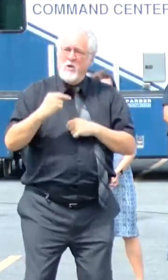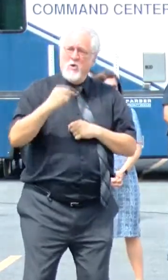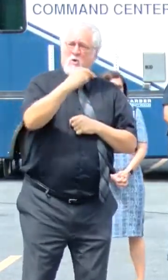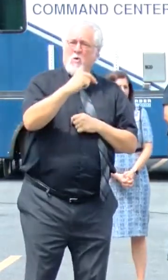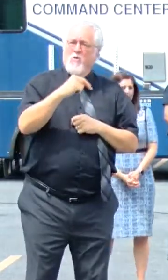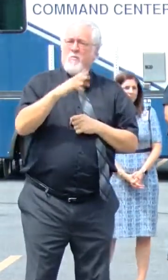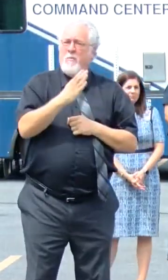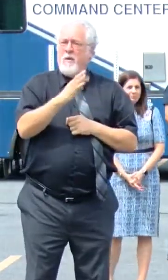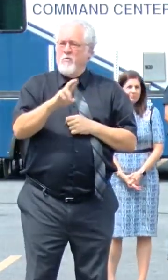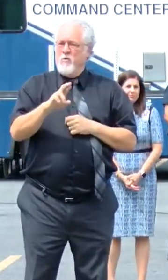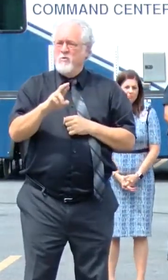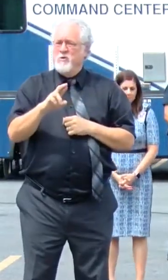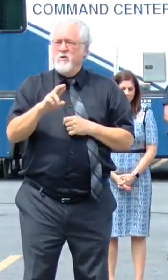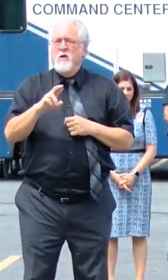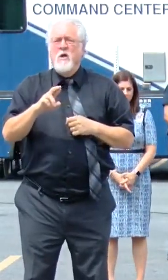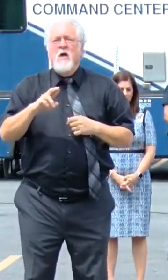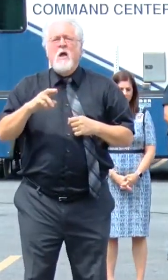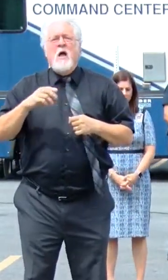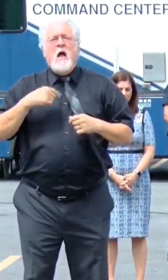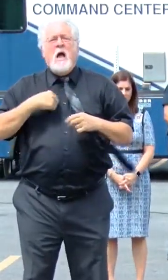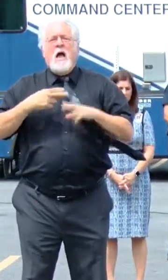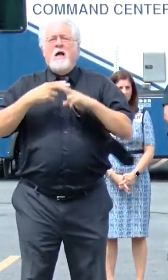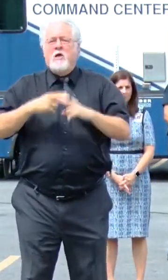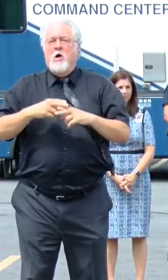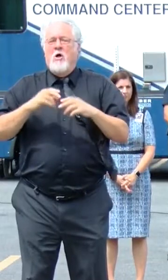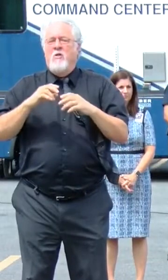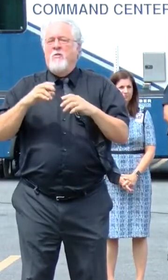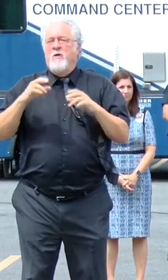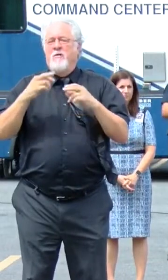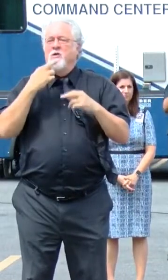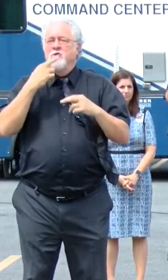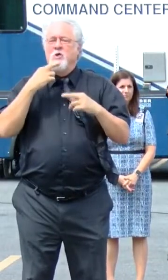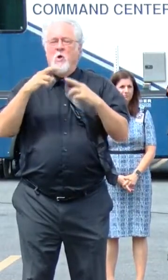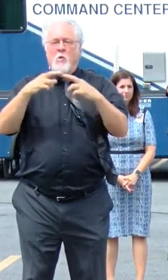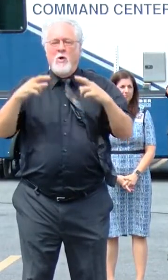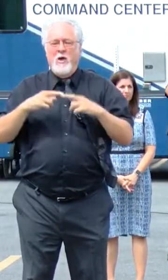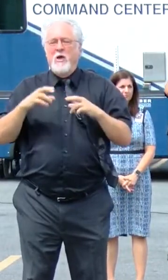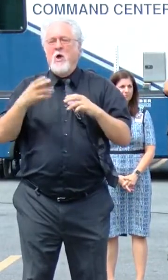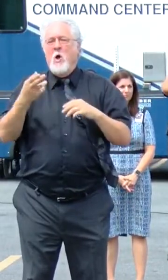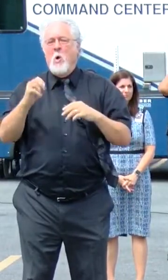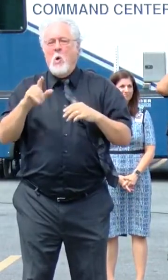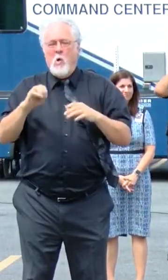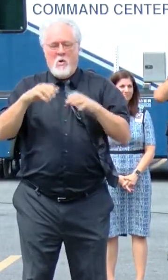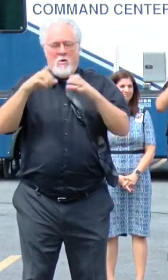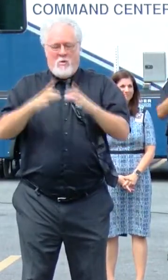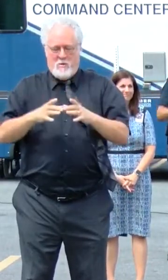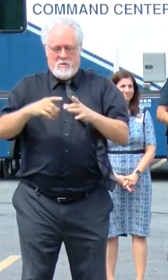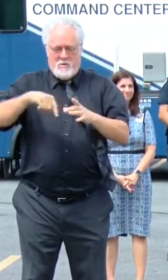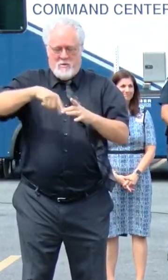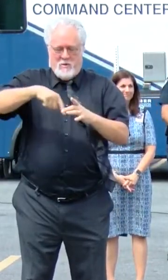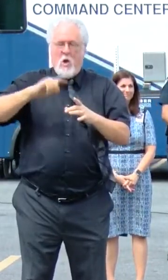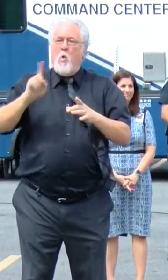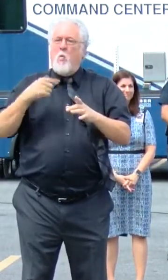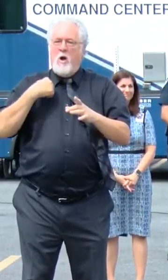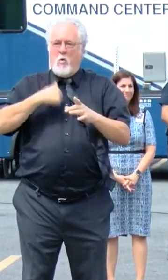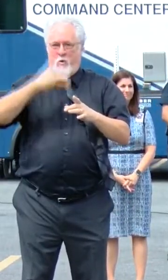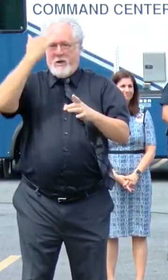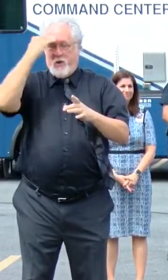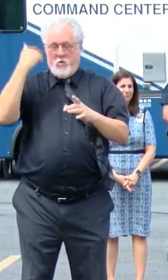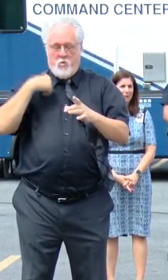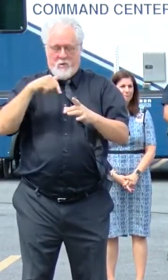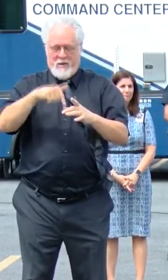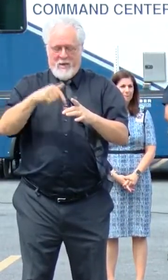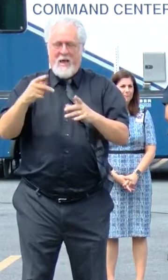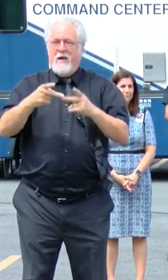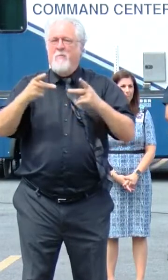of the parish. I would refer to it as a donut hole in terms of where we knew where we had